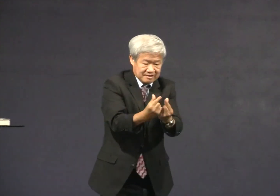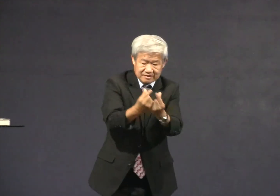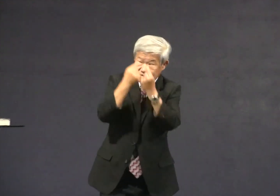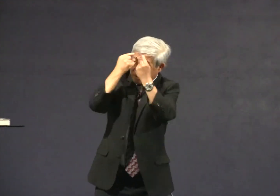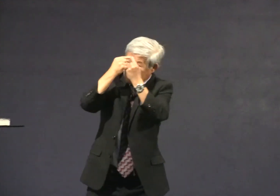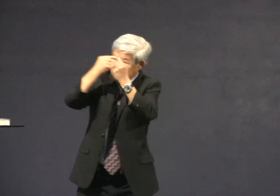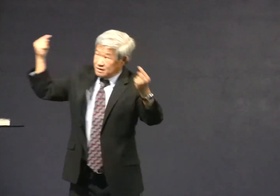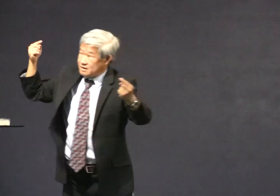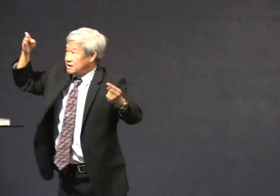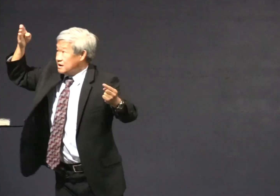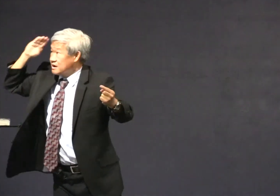to God's light